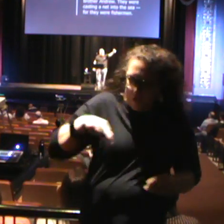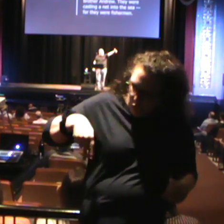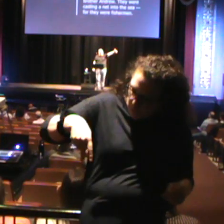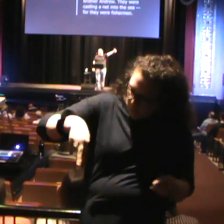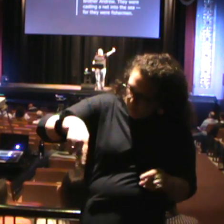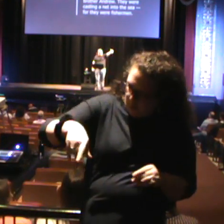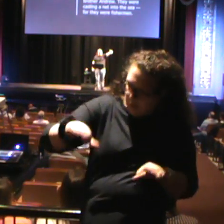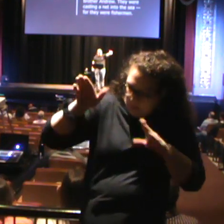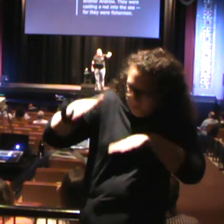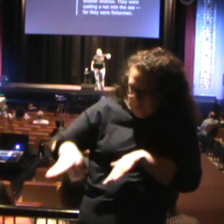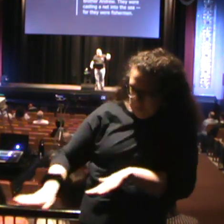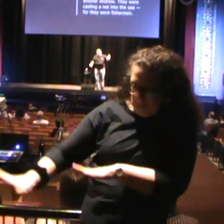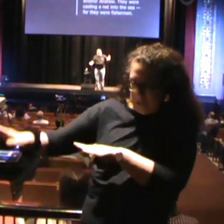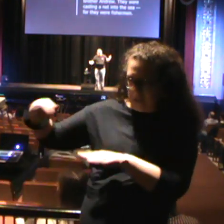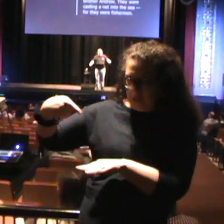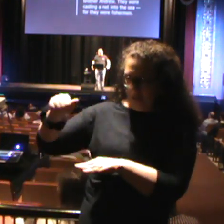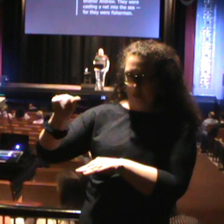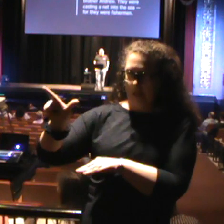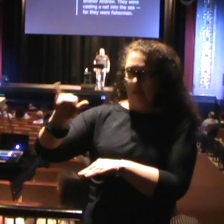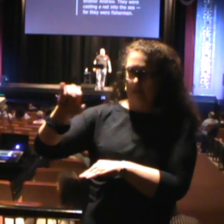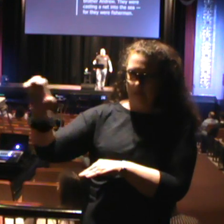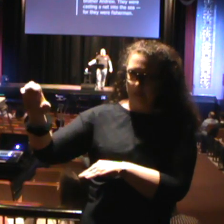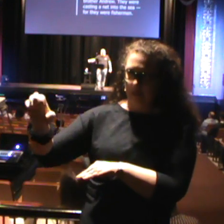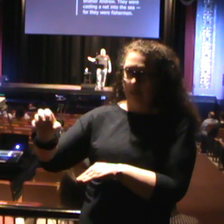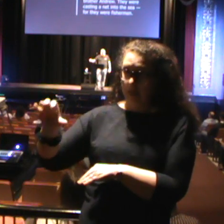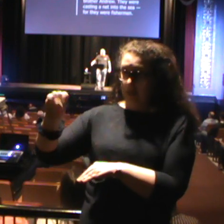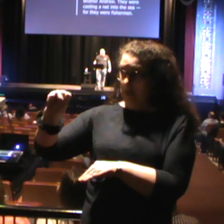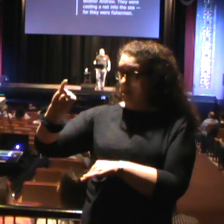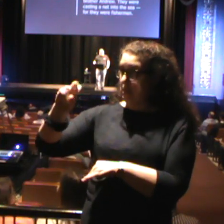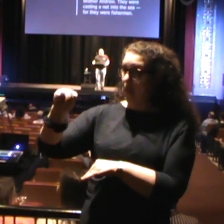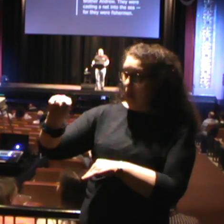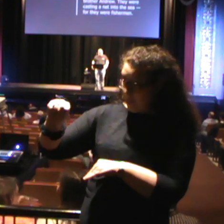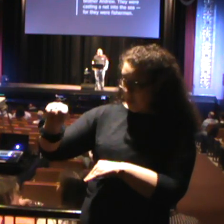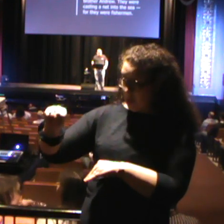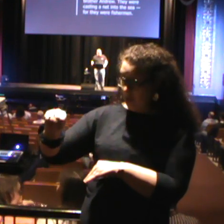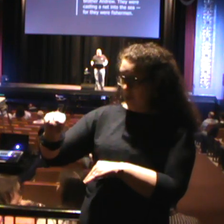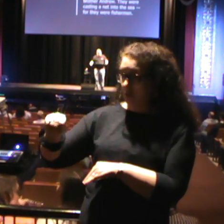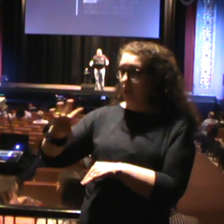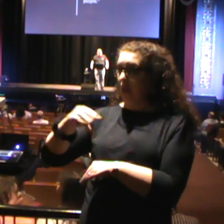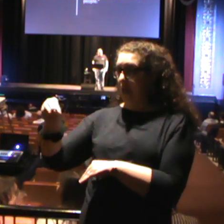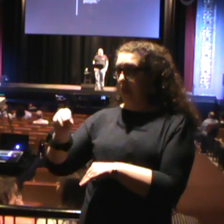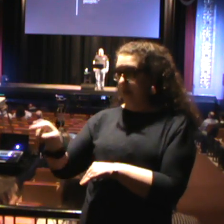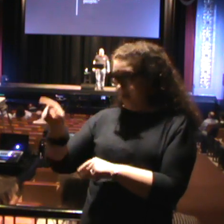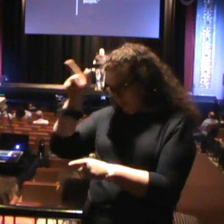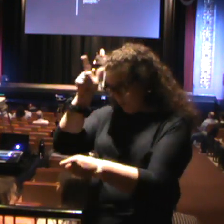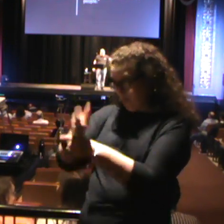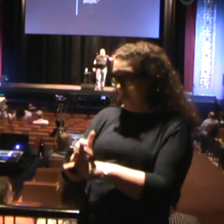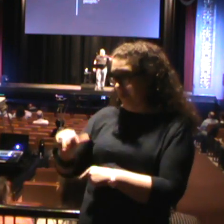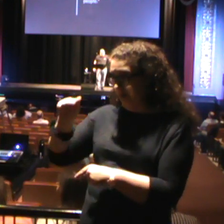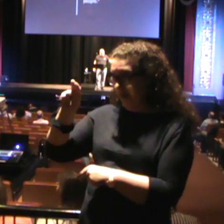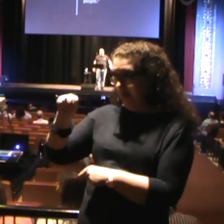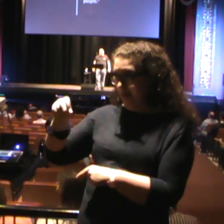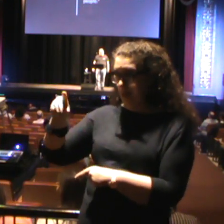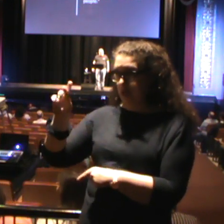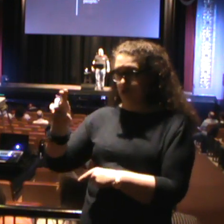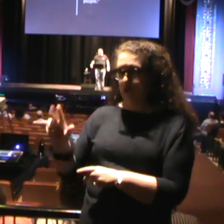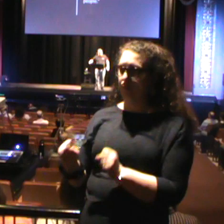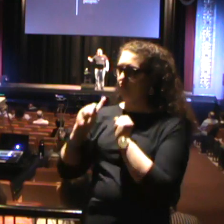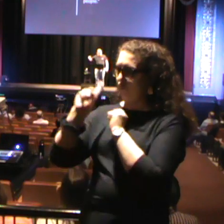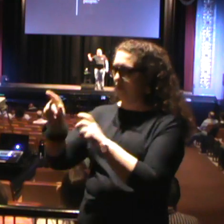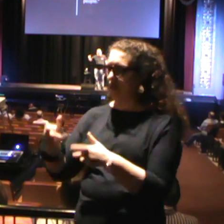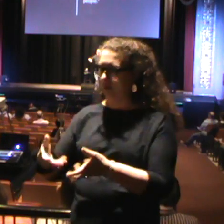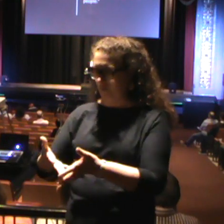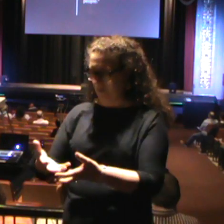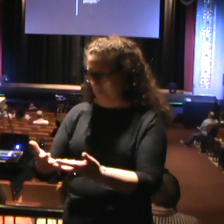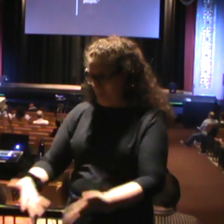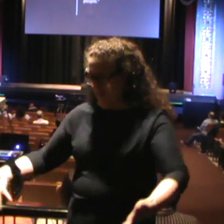brothers, Simon, who's called Peter, and his brother Andrew. They were casting a net into the sea, for they were fishermen. Follow me, he told them, and